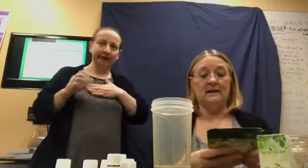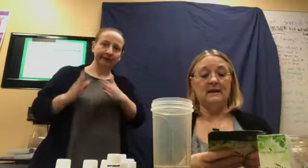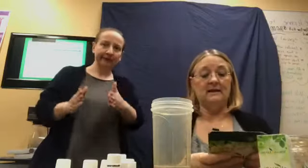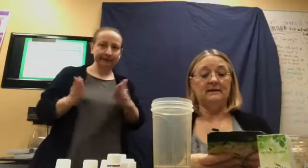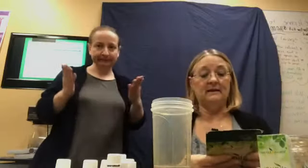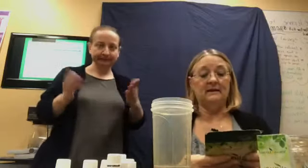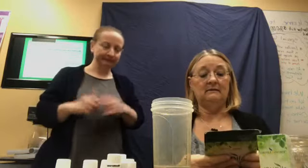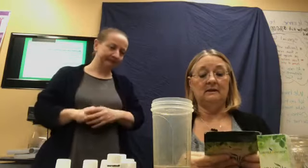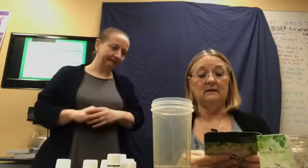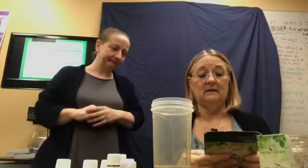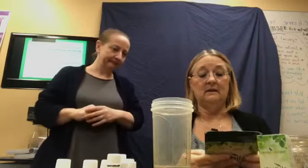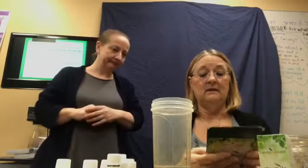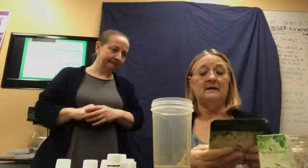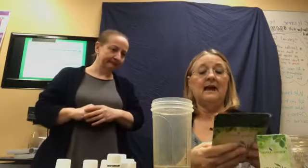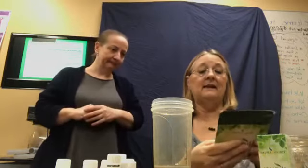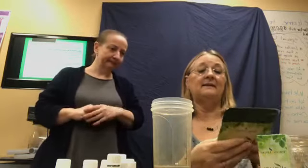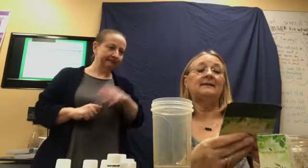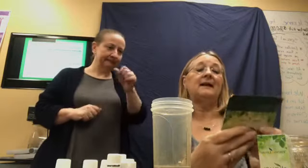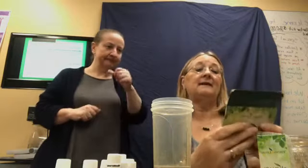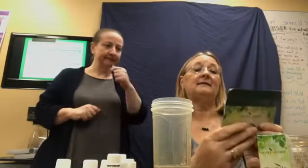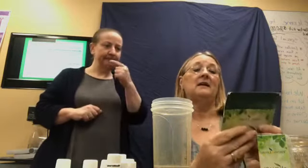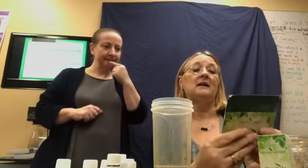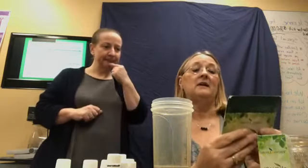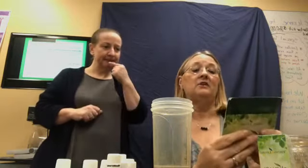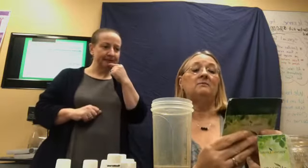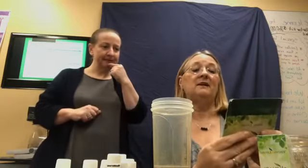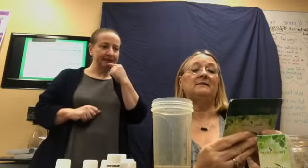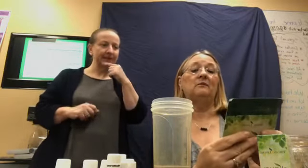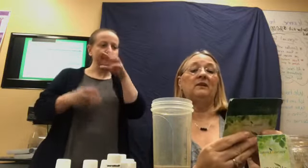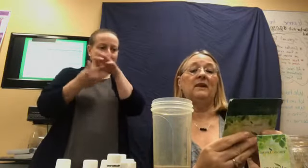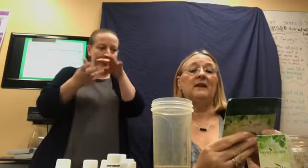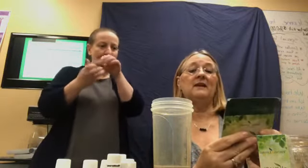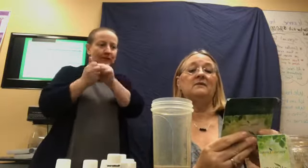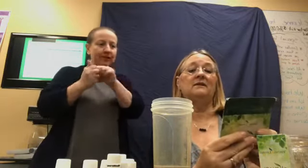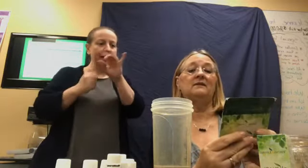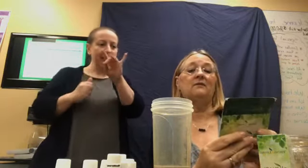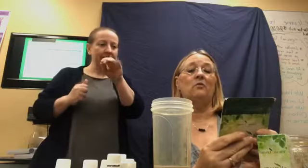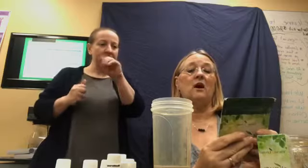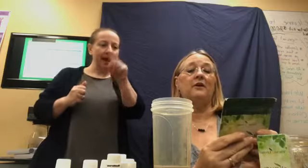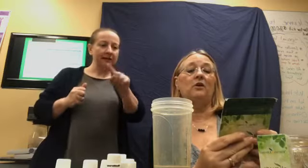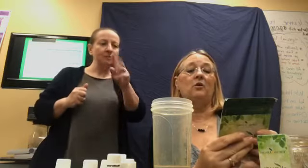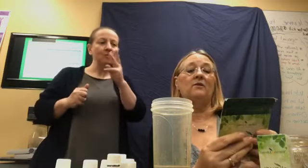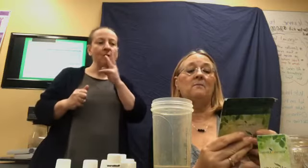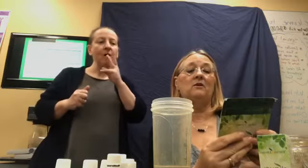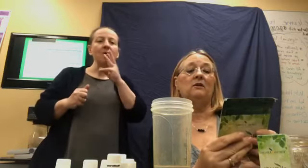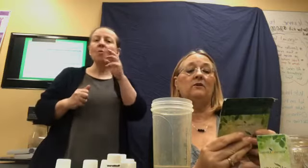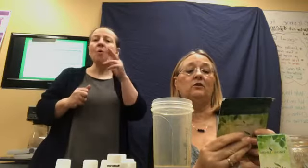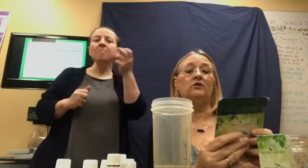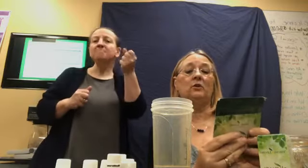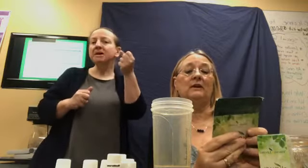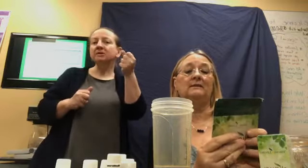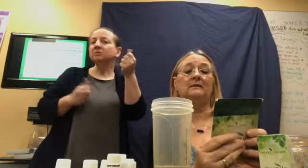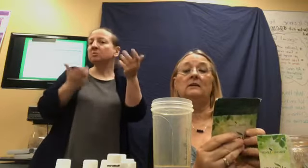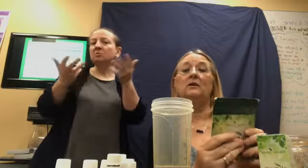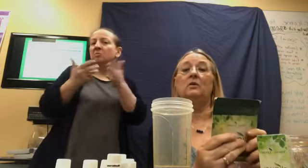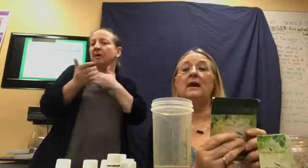And, uh. Yeah. It says to mix it with eight ounces of water or the milk of your choice. Okay.